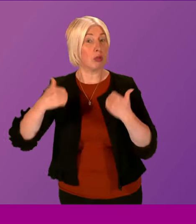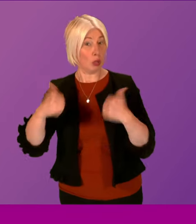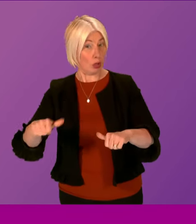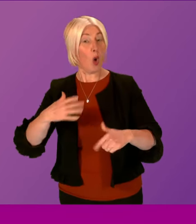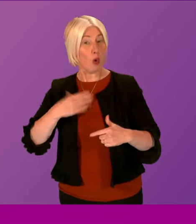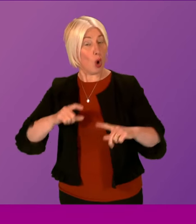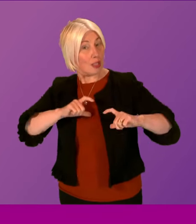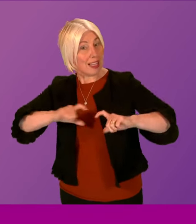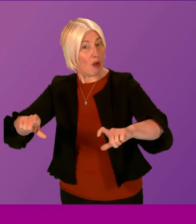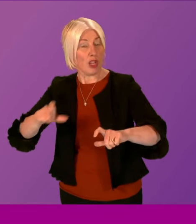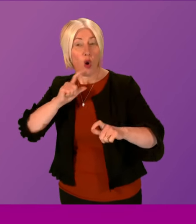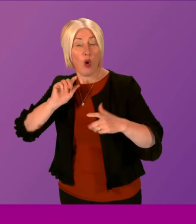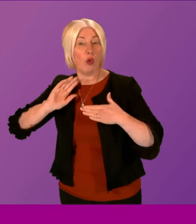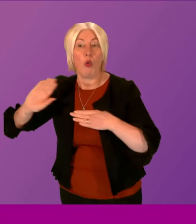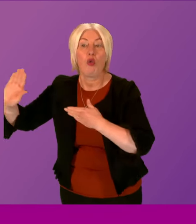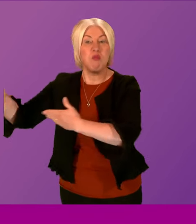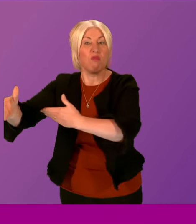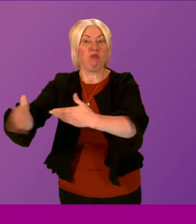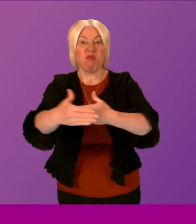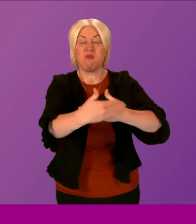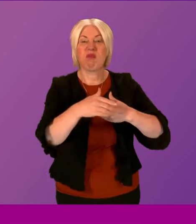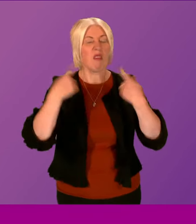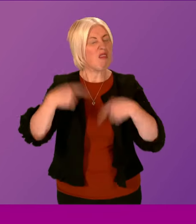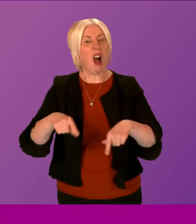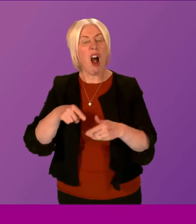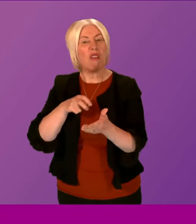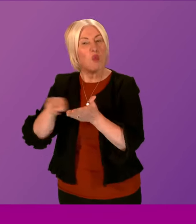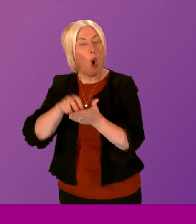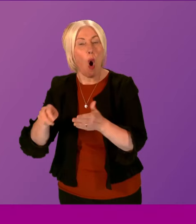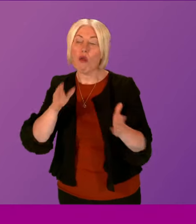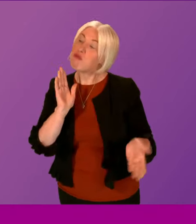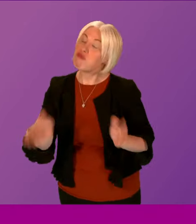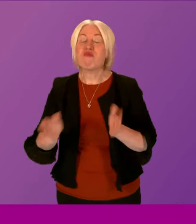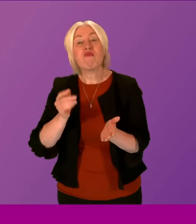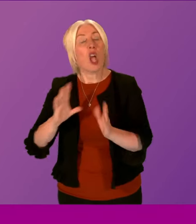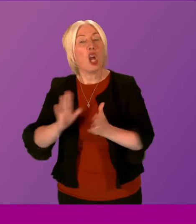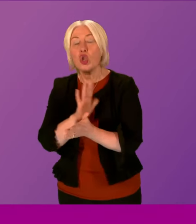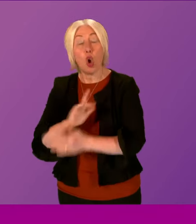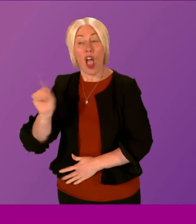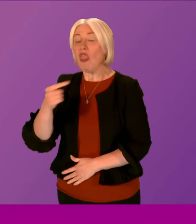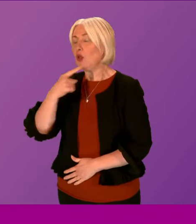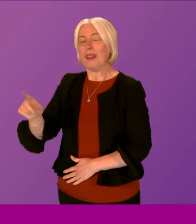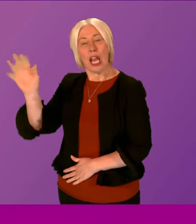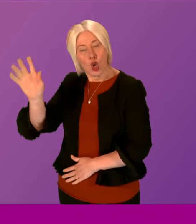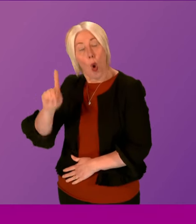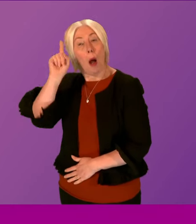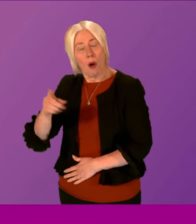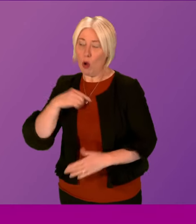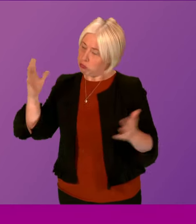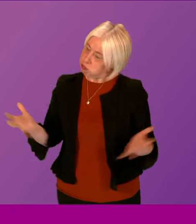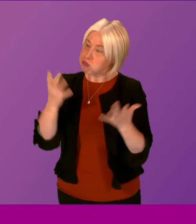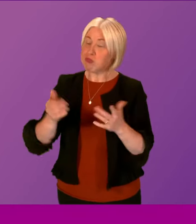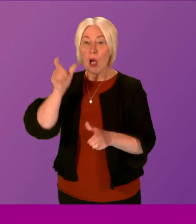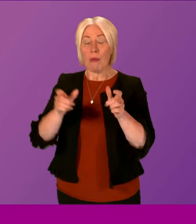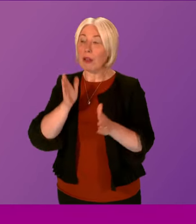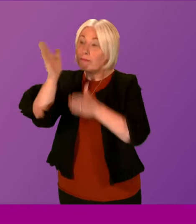continue. Closing off the countryside certainly isn't the answer here and certainly not what Emma Harper is suggesting at all. We want to encourage more people to